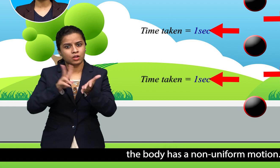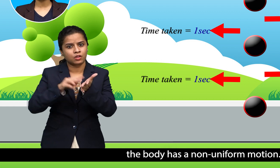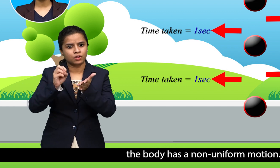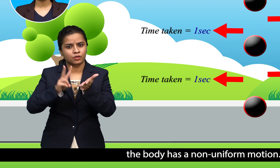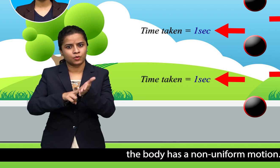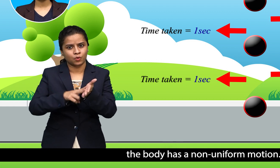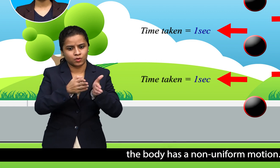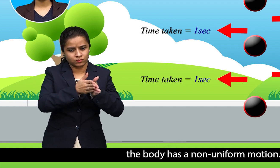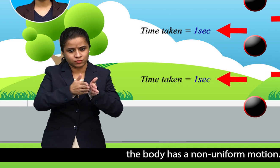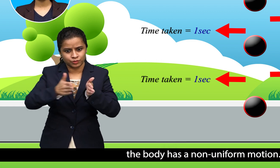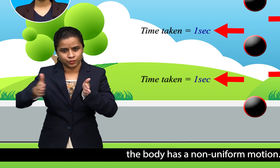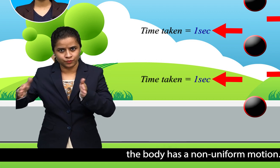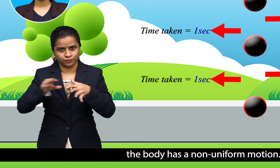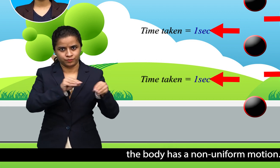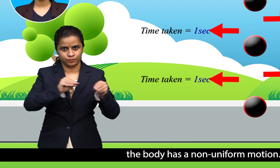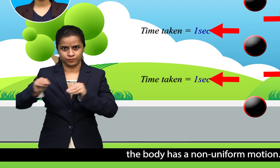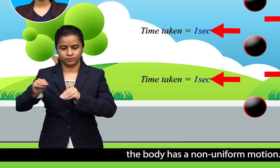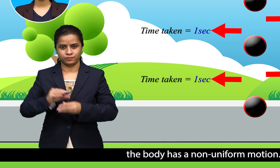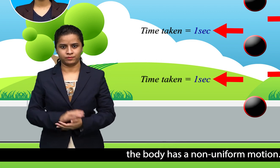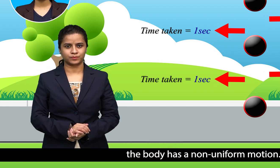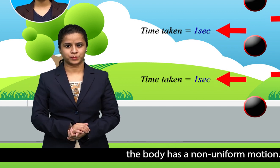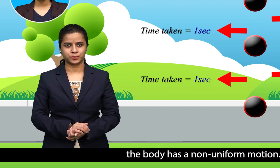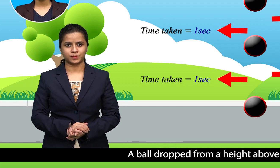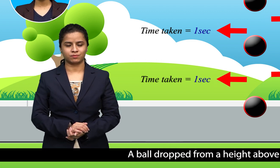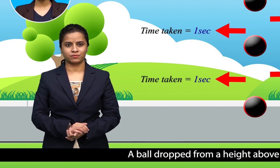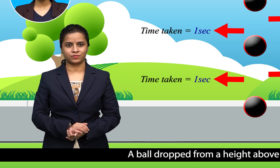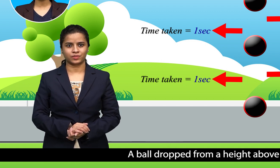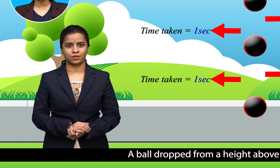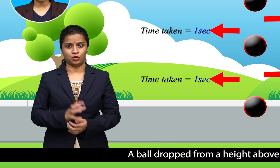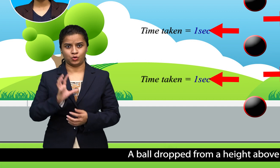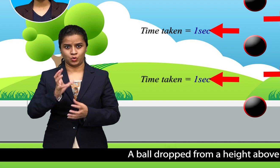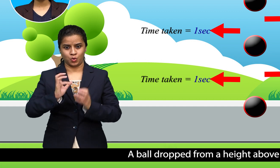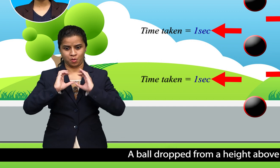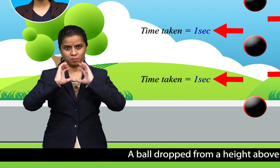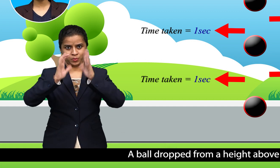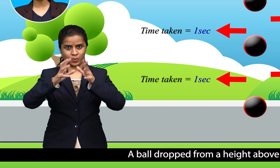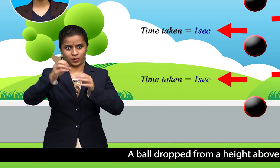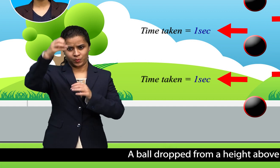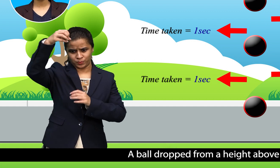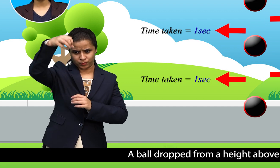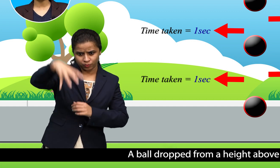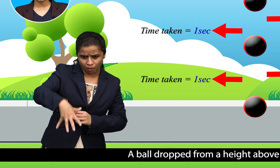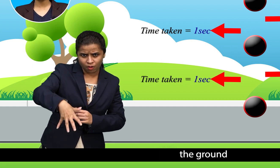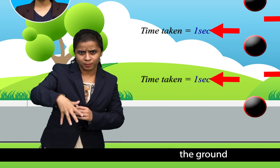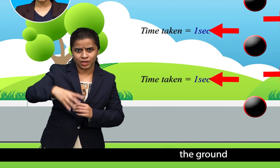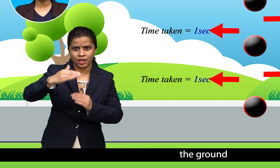a ball dropped from a height above the ground